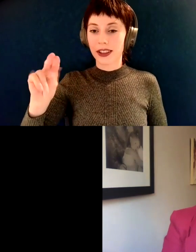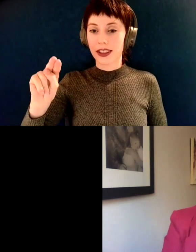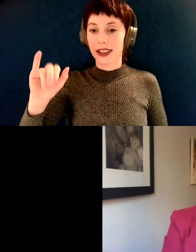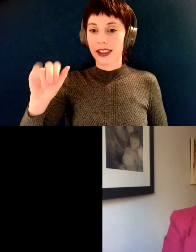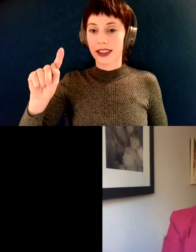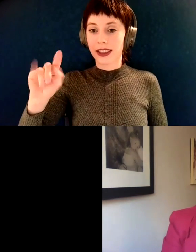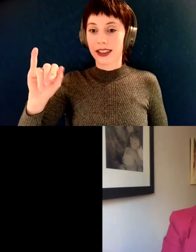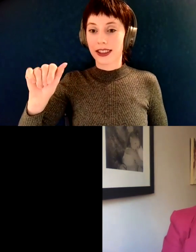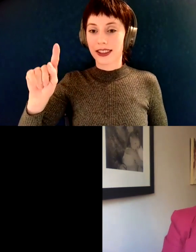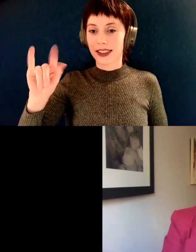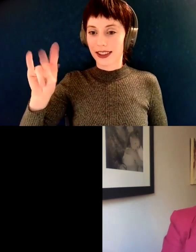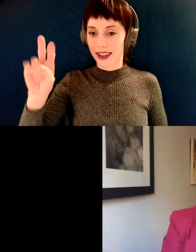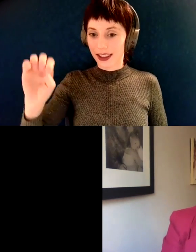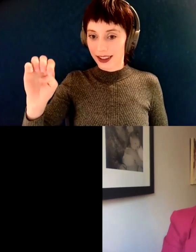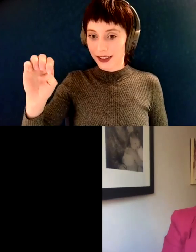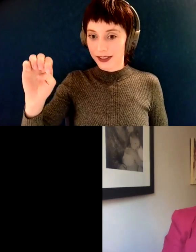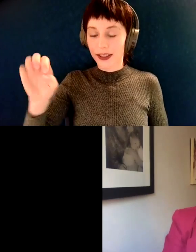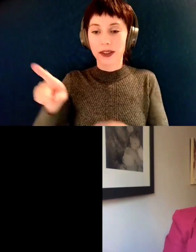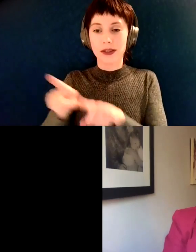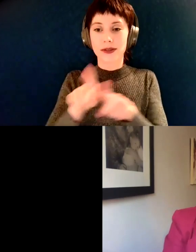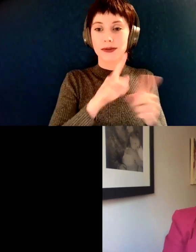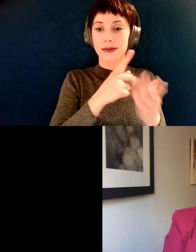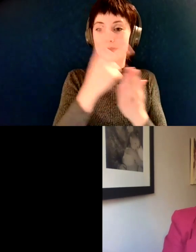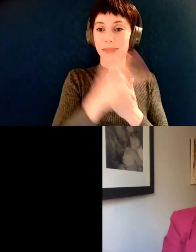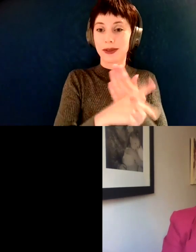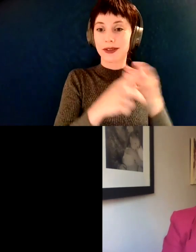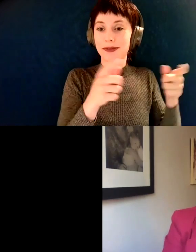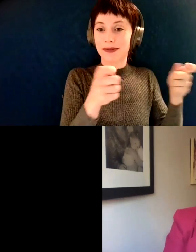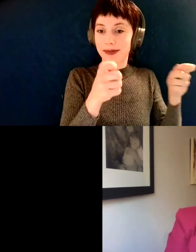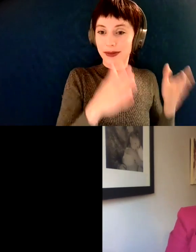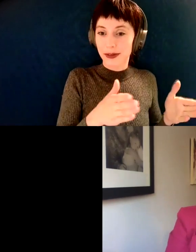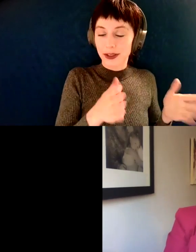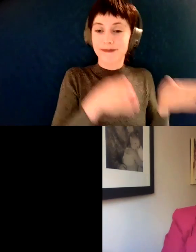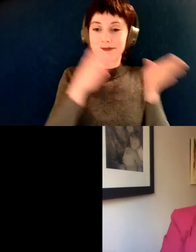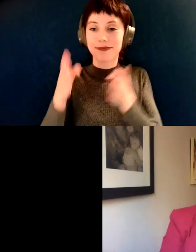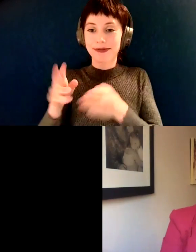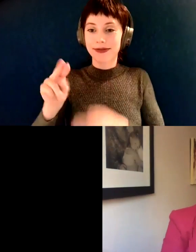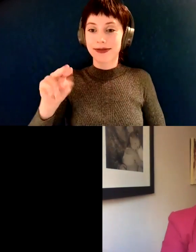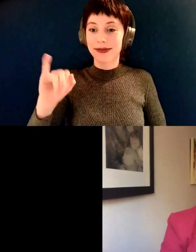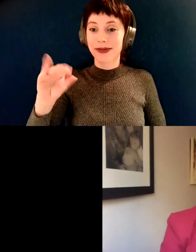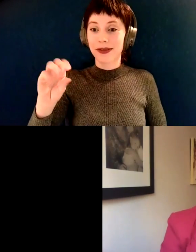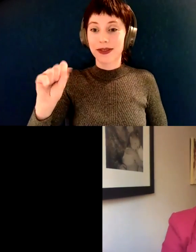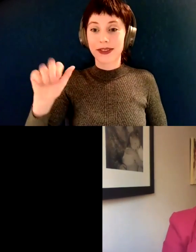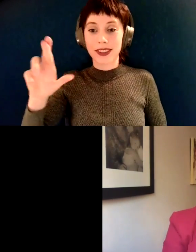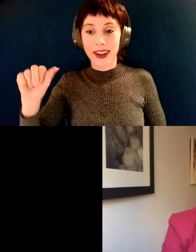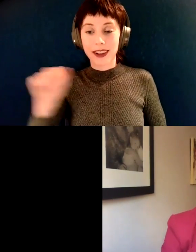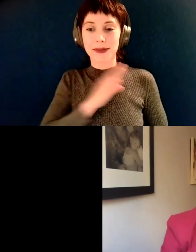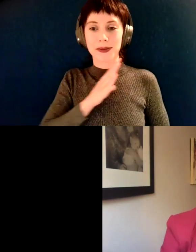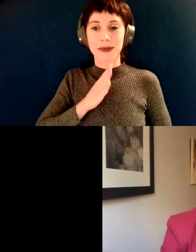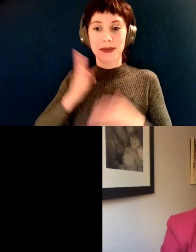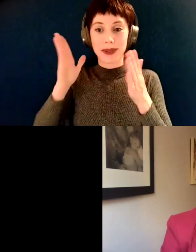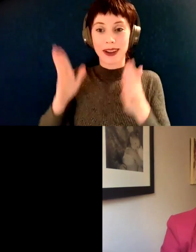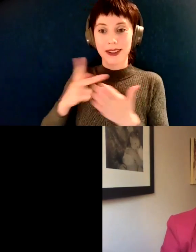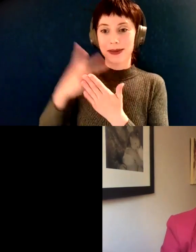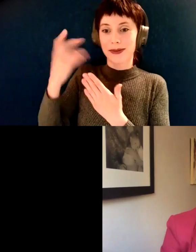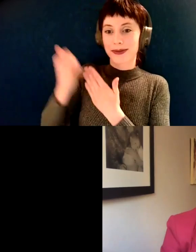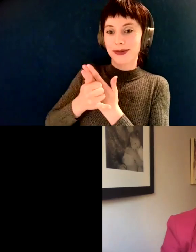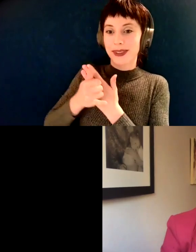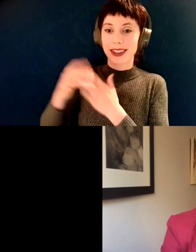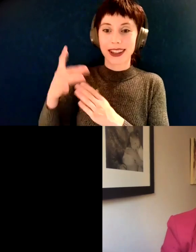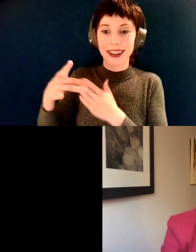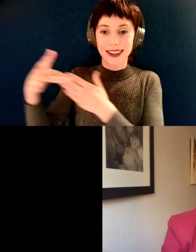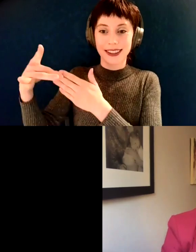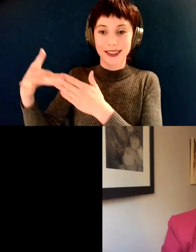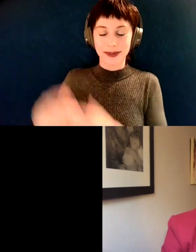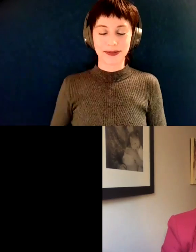project lead and board member. Thanks for joining us today. Thank you. Thanks for having us. So Real Choice Initiative has spent